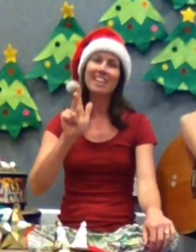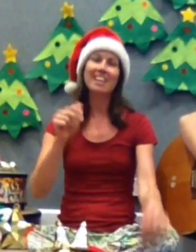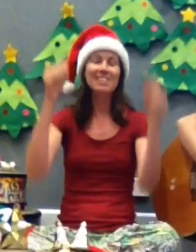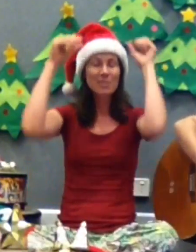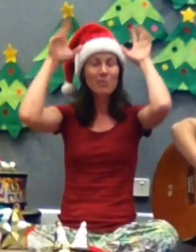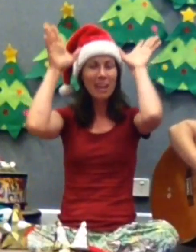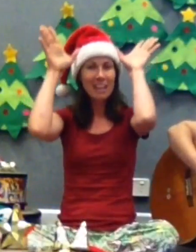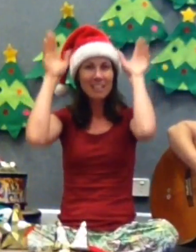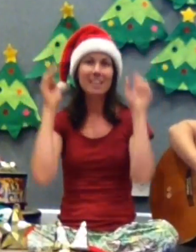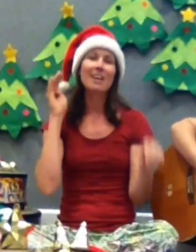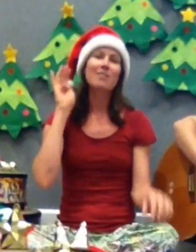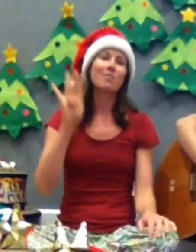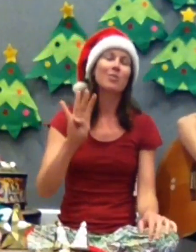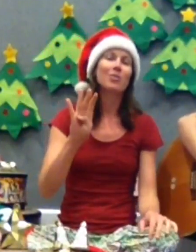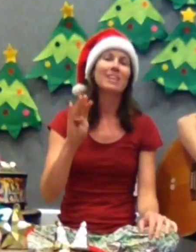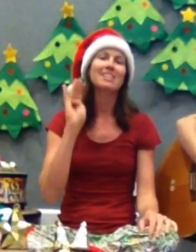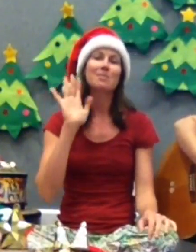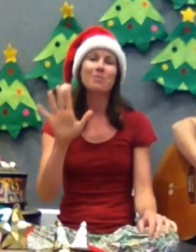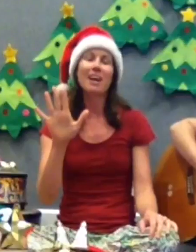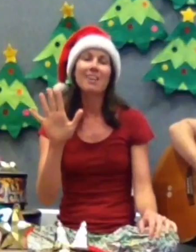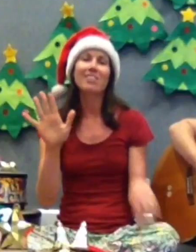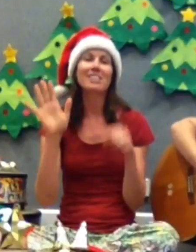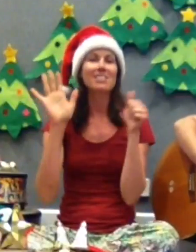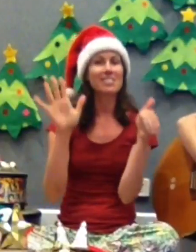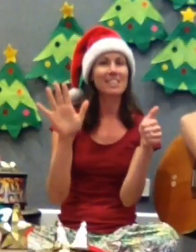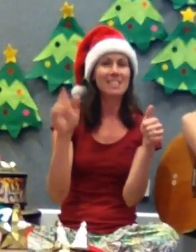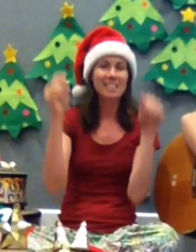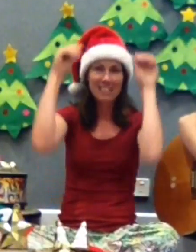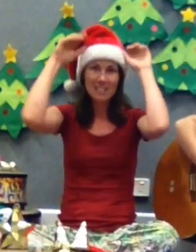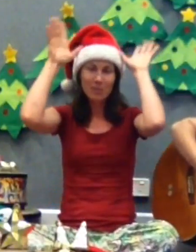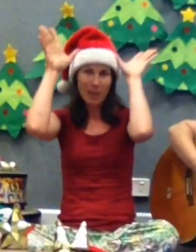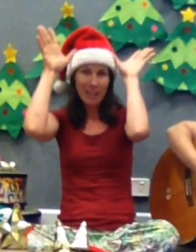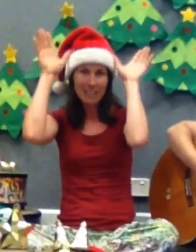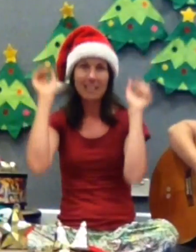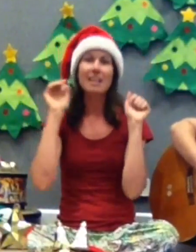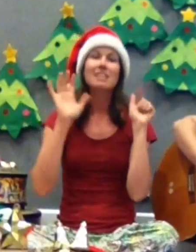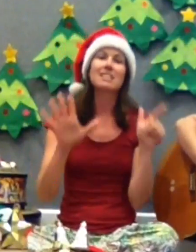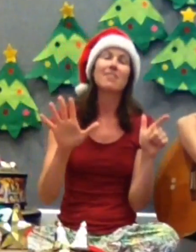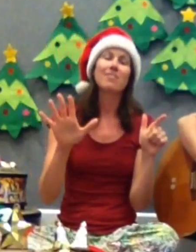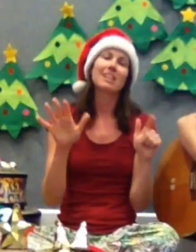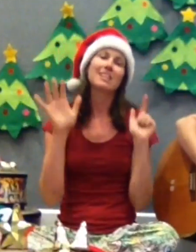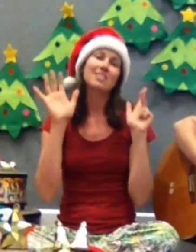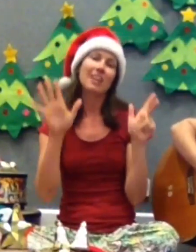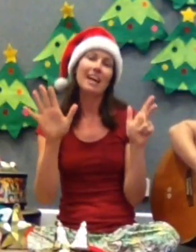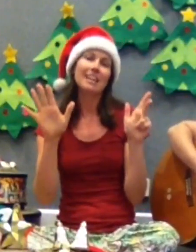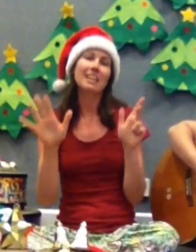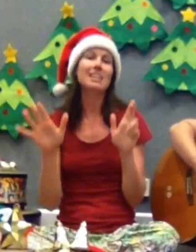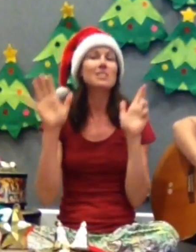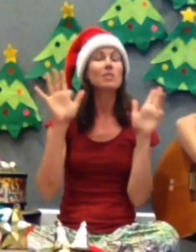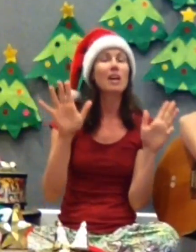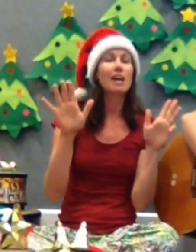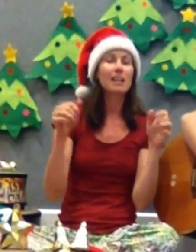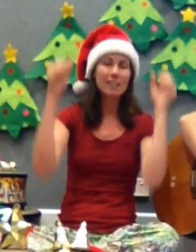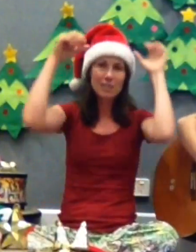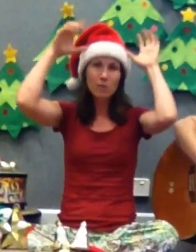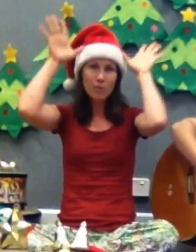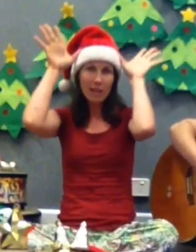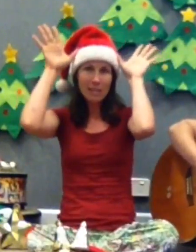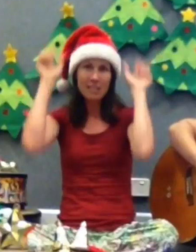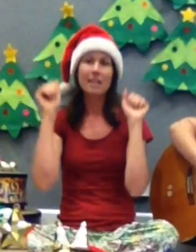little reindeer Four little, five little, six little reindeer Seven little, eight little, nine little reindeer